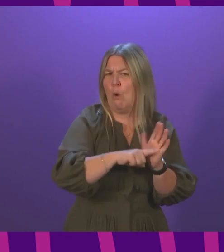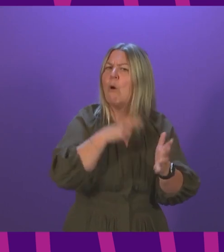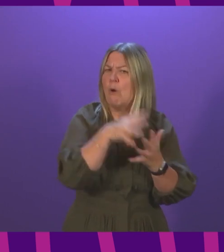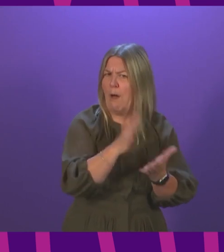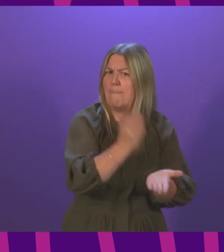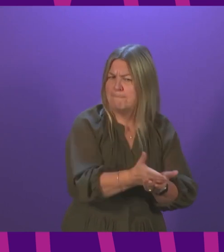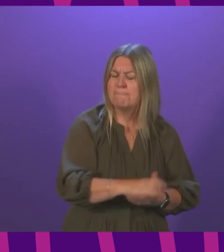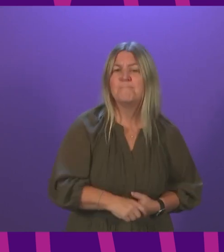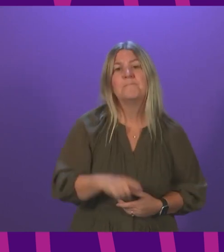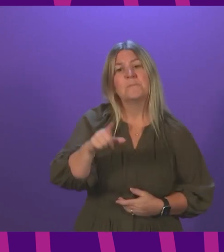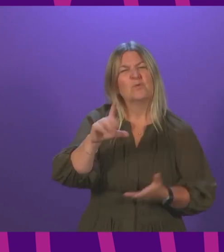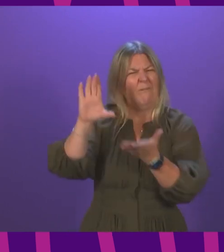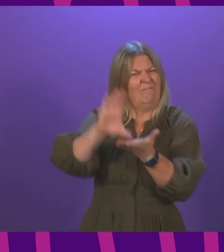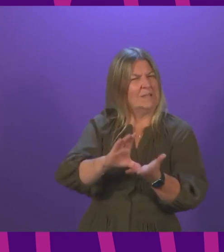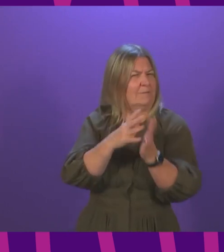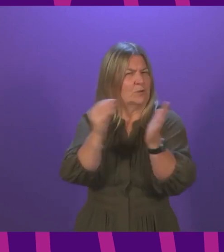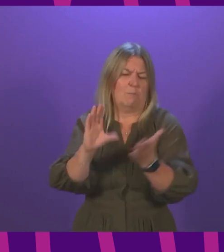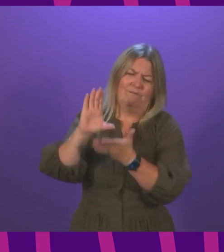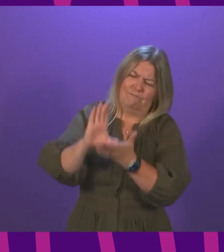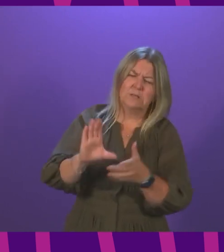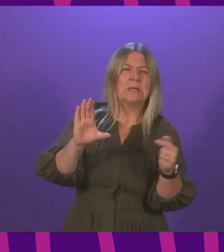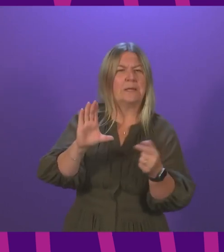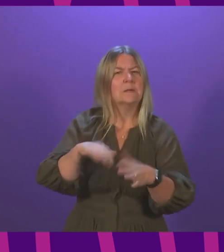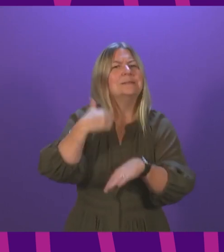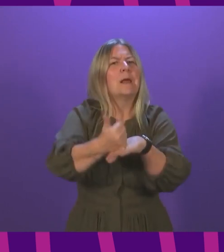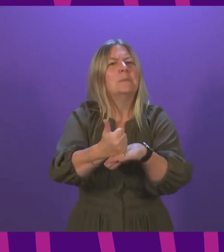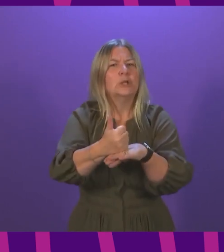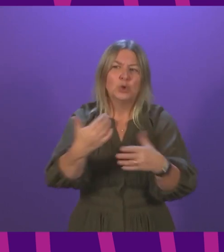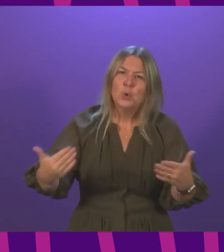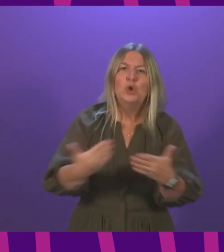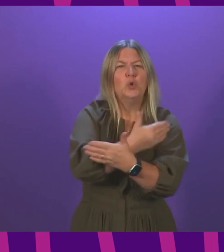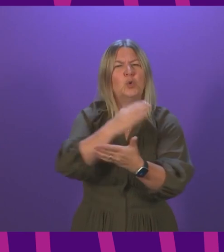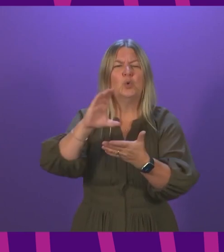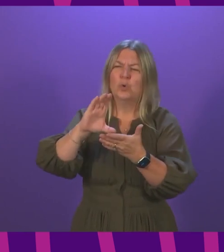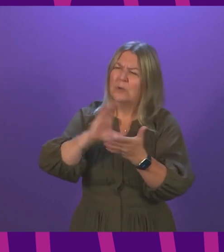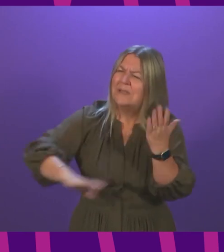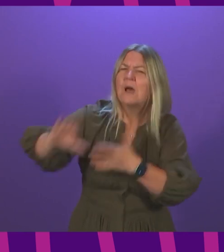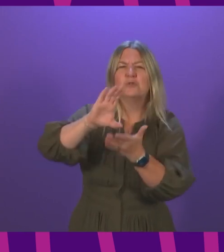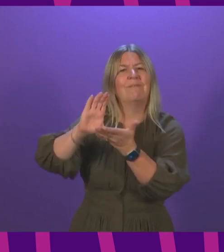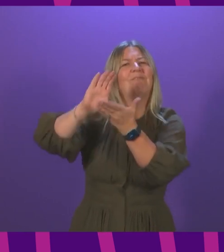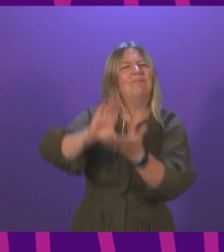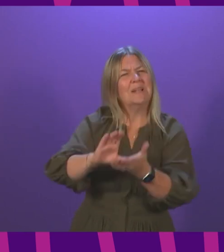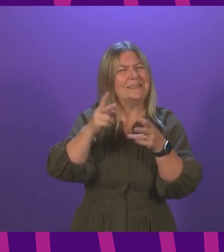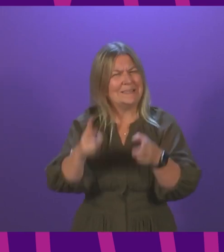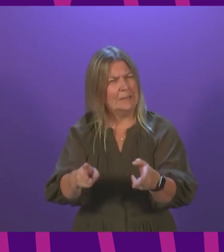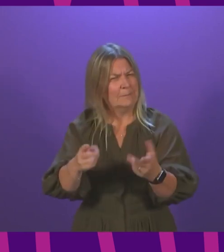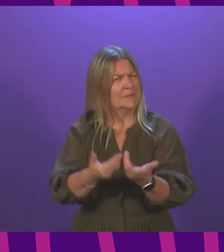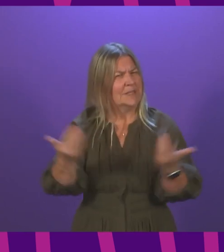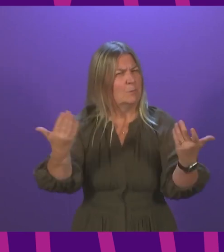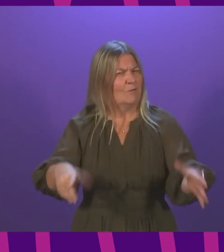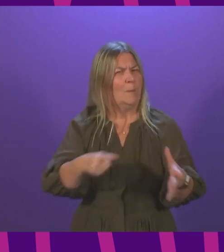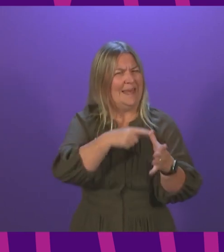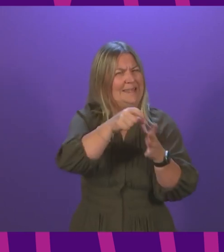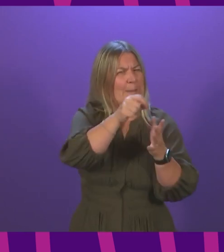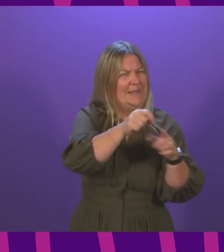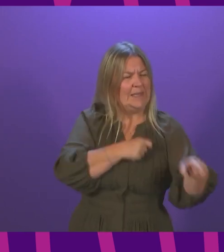funding, part of the consultation regards the establishment of a new national funding scheme separate to ADPs, but